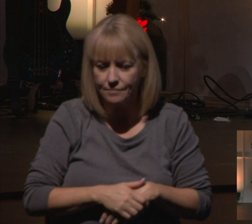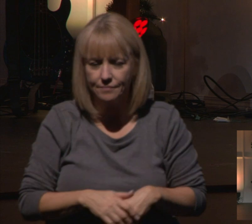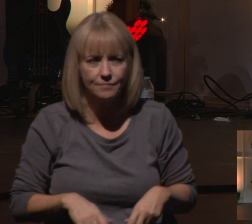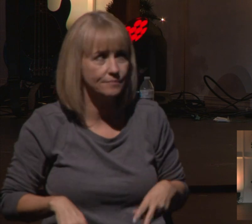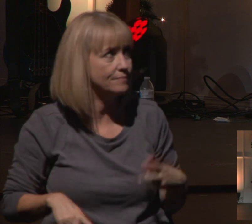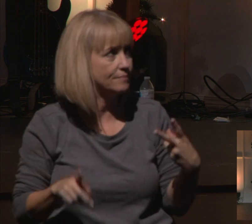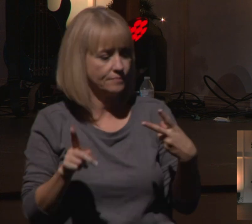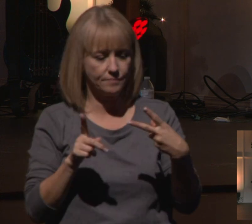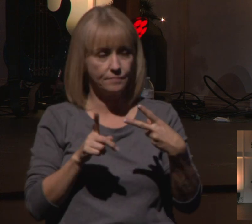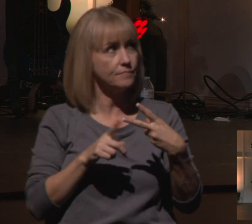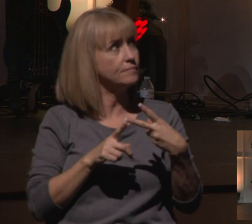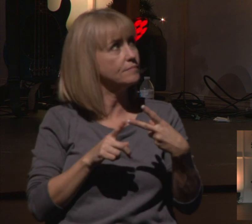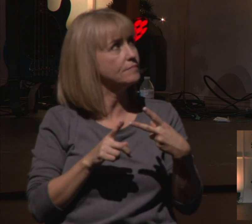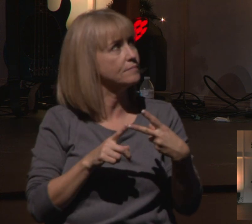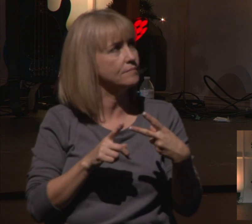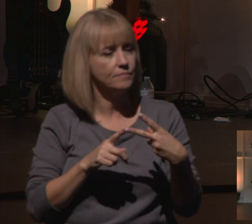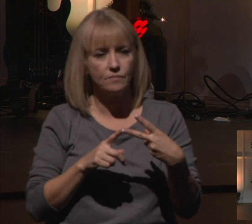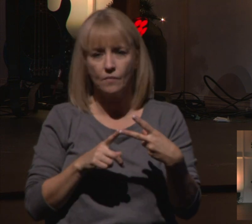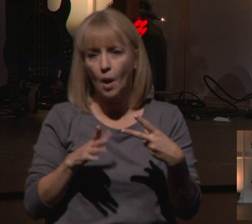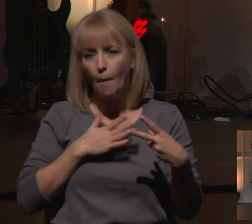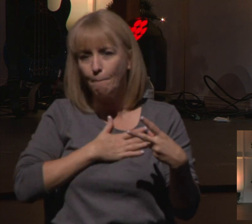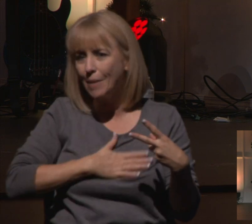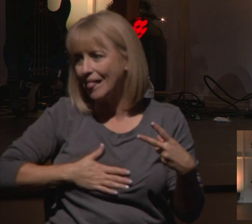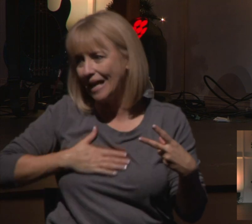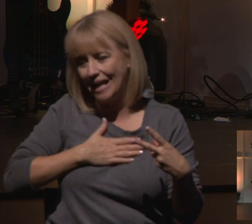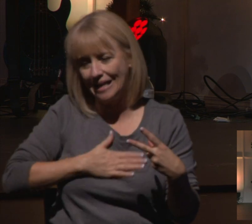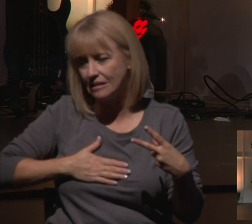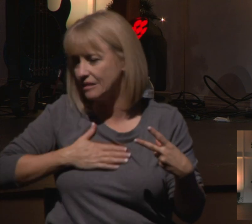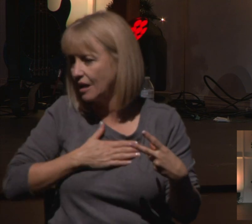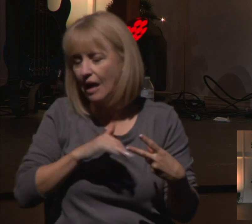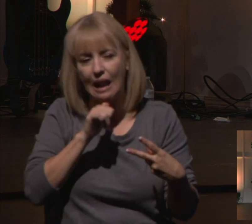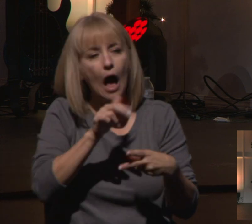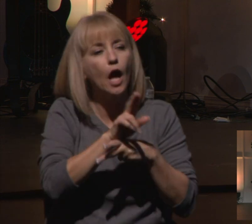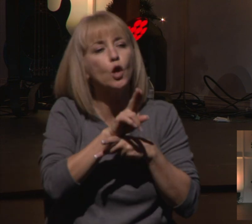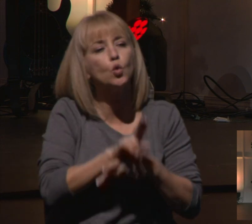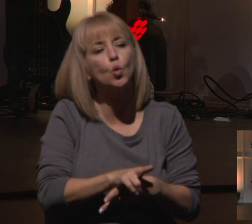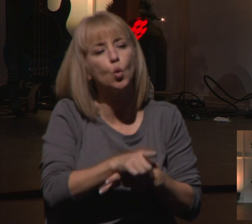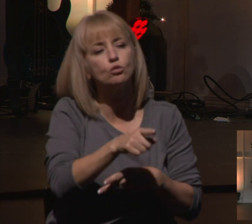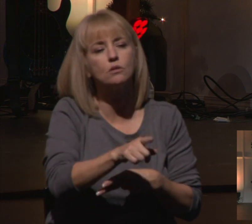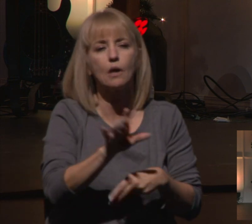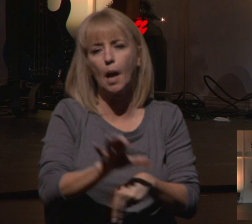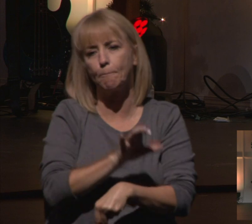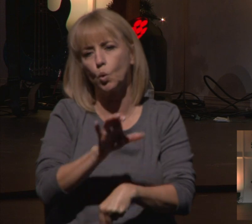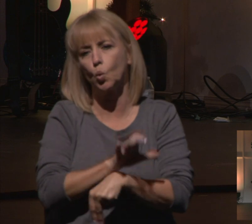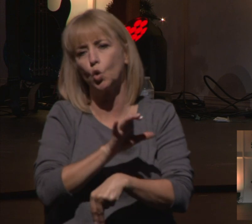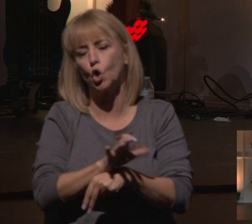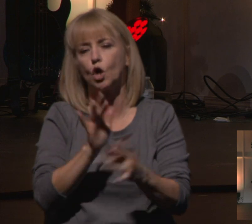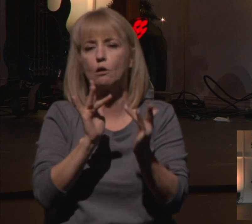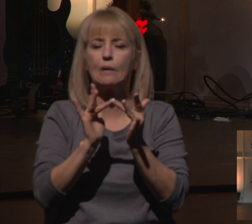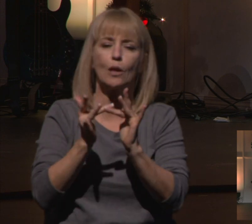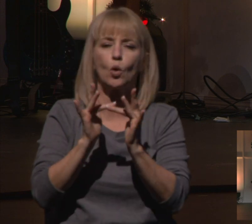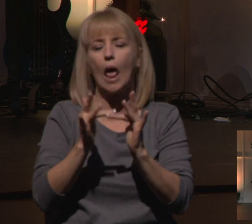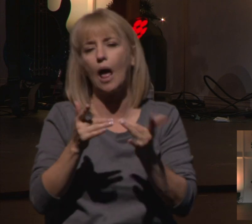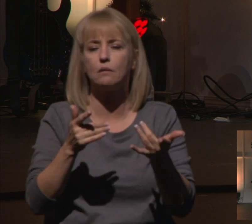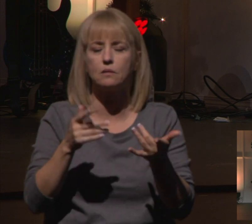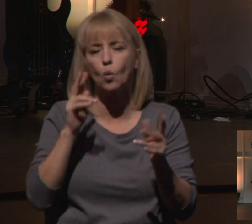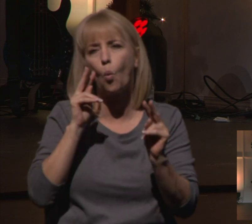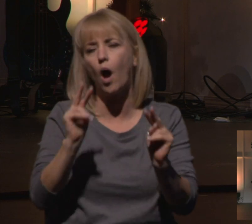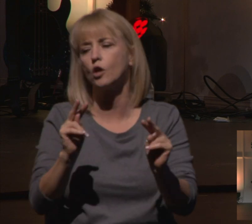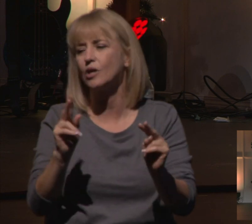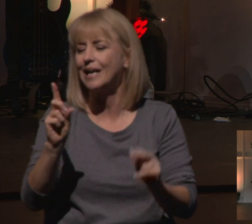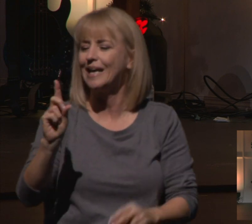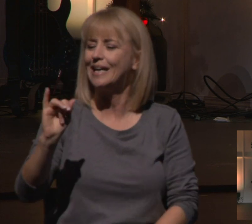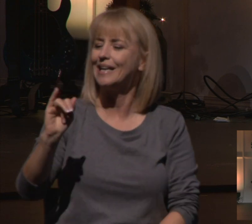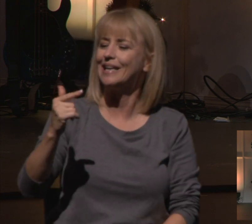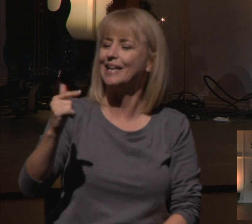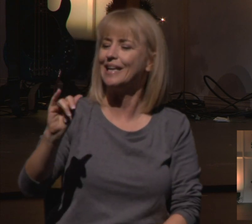Don't get used to digital. I love the way Isaiah chapter 7 puts it when he's talking about this Christmas season that's coming. And there's two emphasis